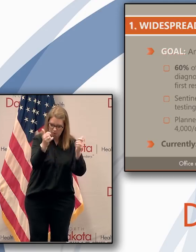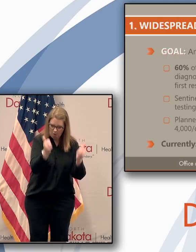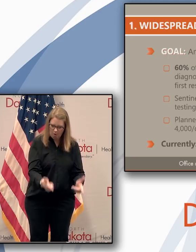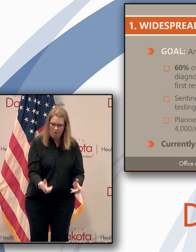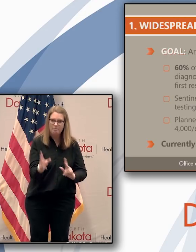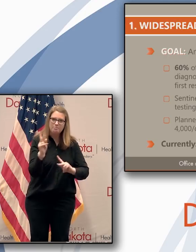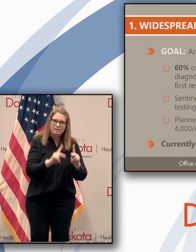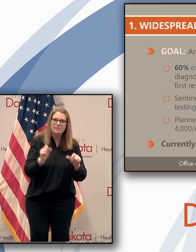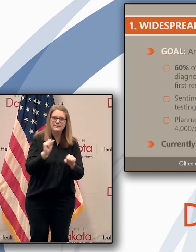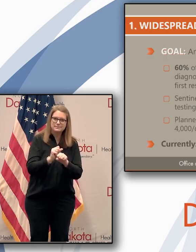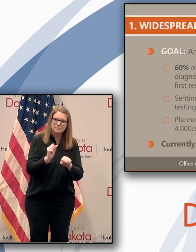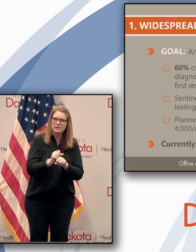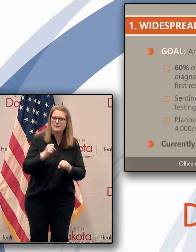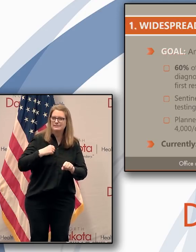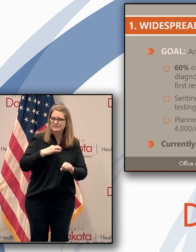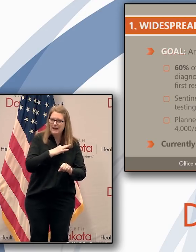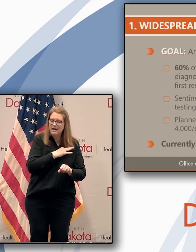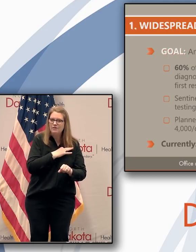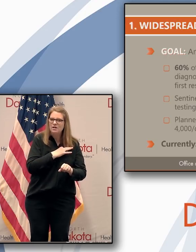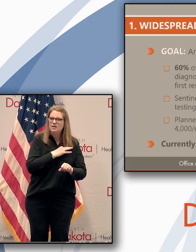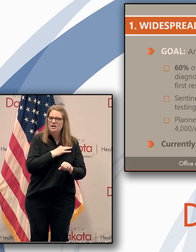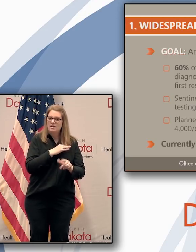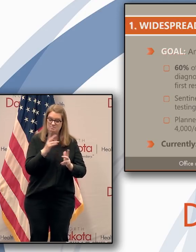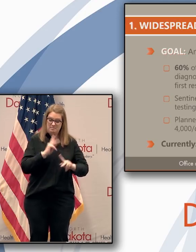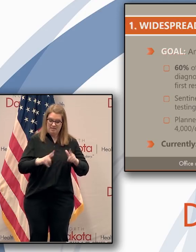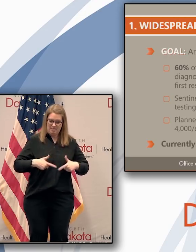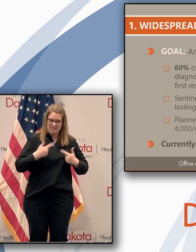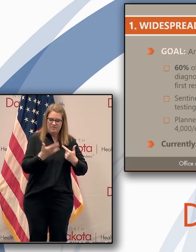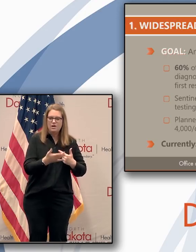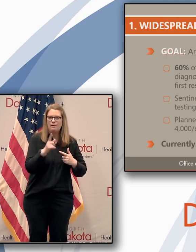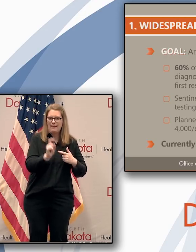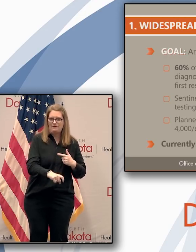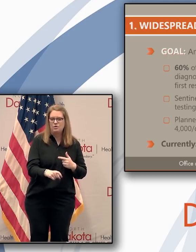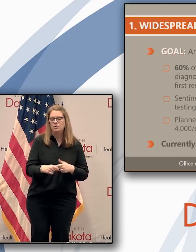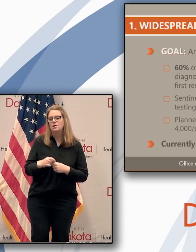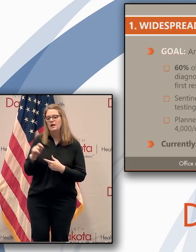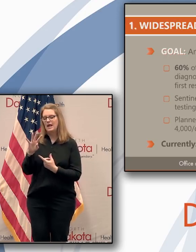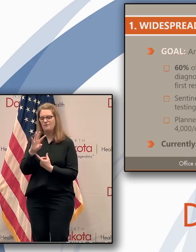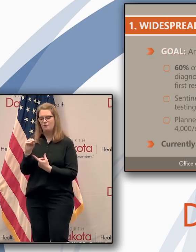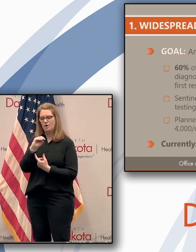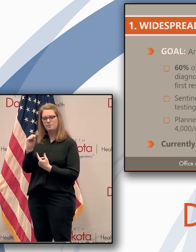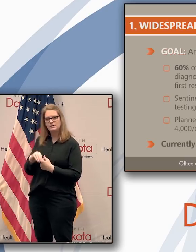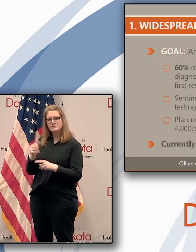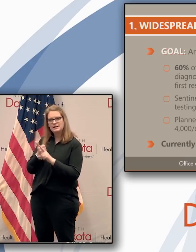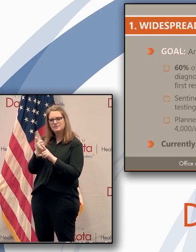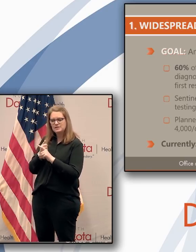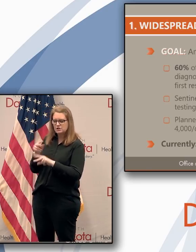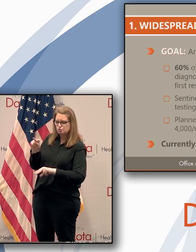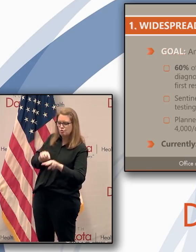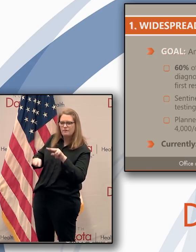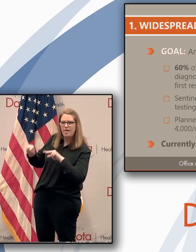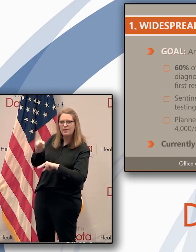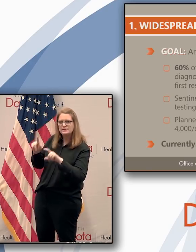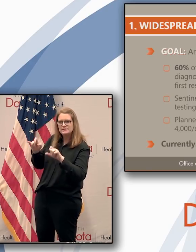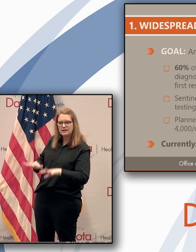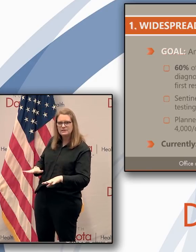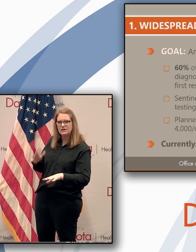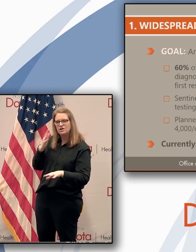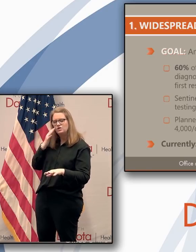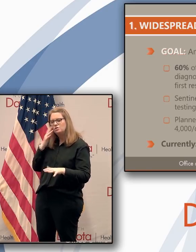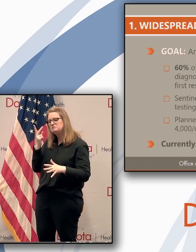be testing their staff. But also we want to do about 40%, which is called either sentinel or surveillance testing